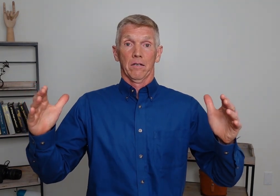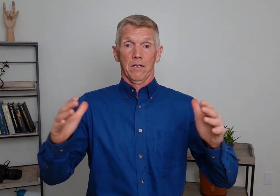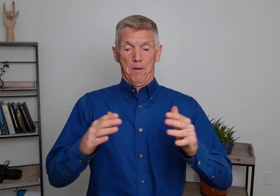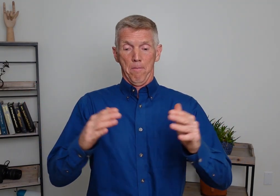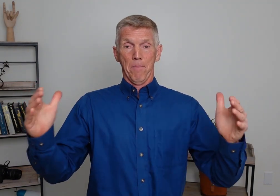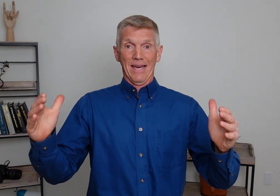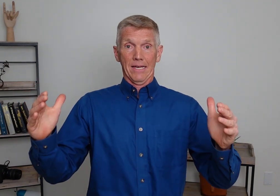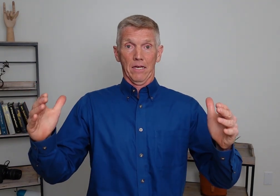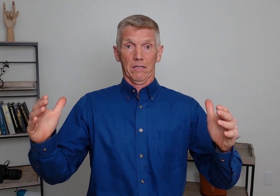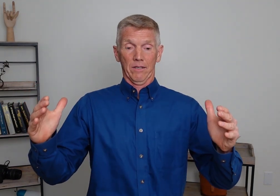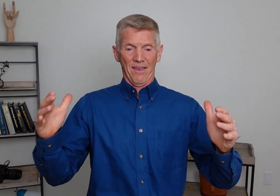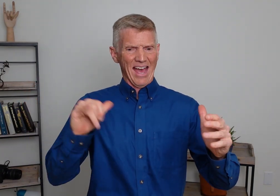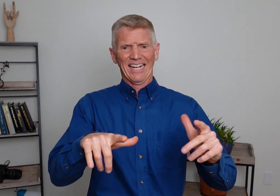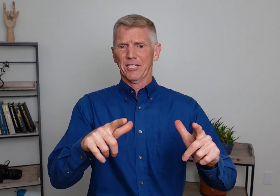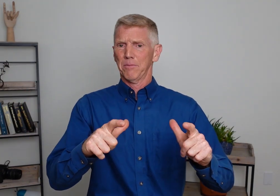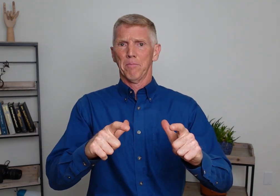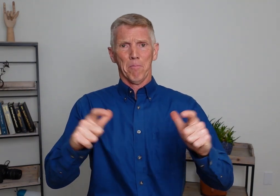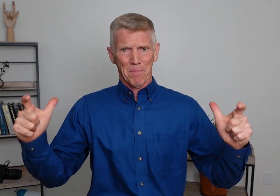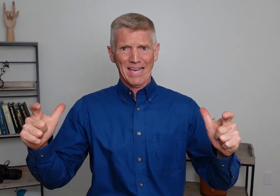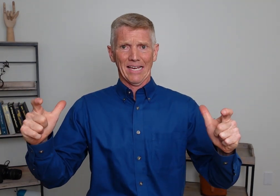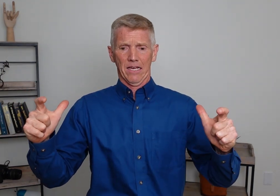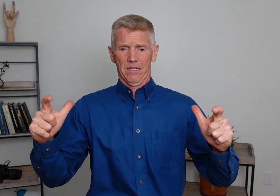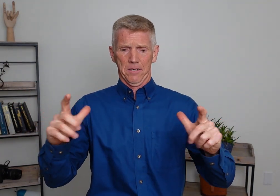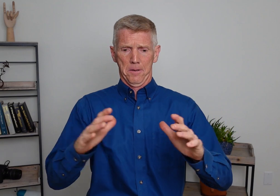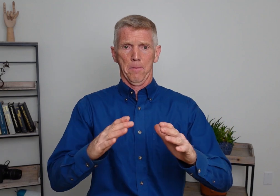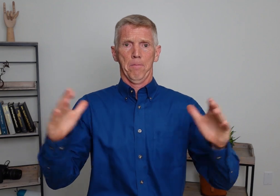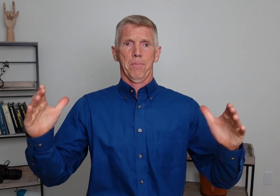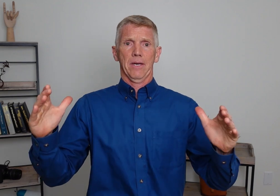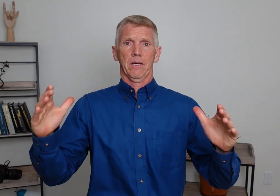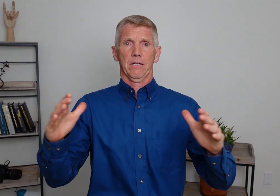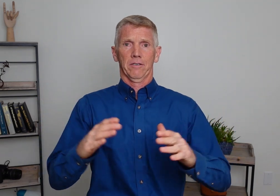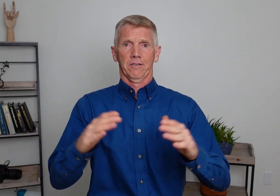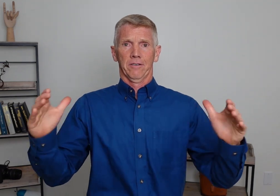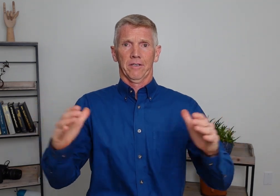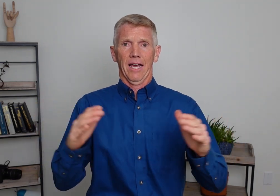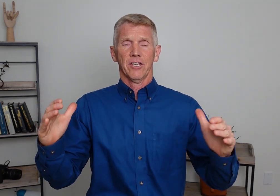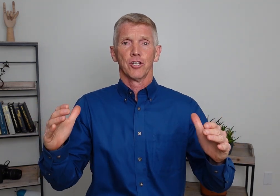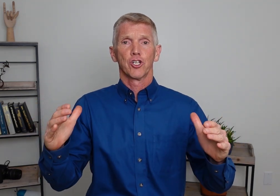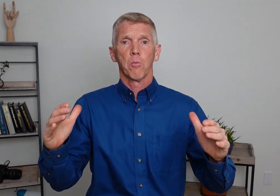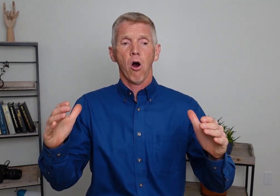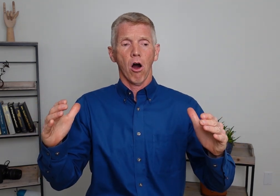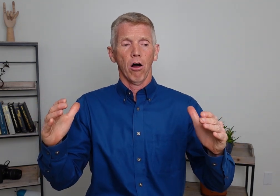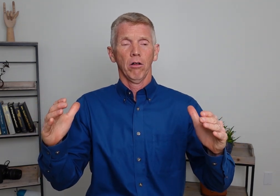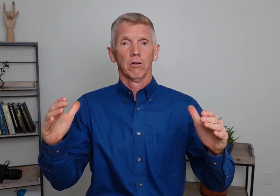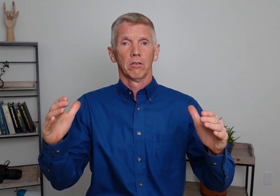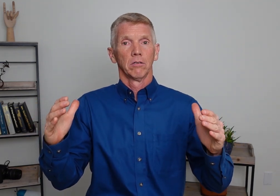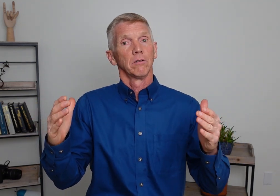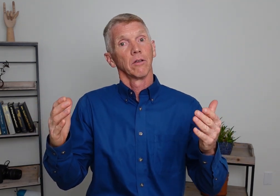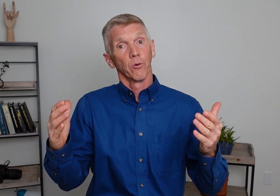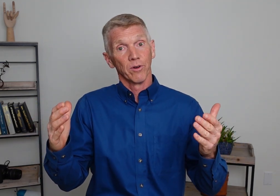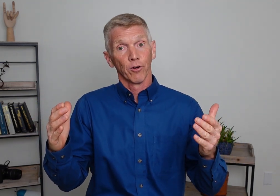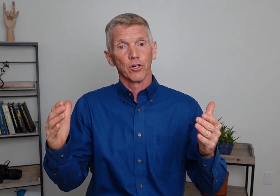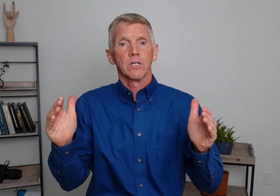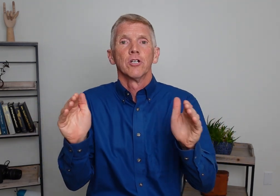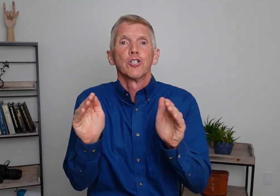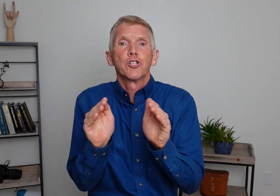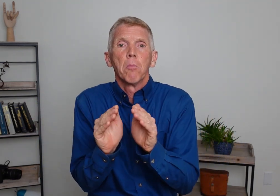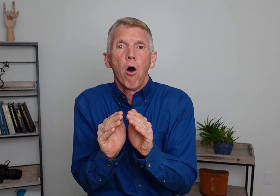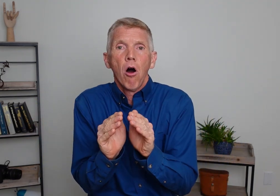Big. Okay. That is big. Big. Okay. Small. The reverse. Small.